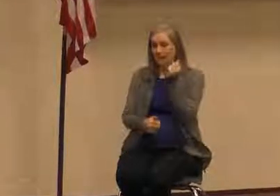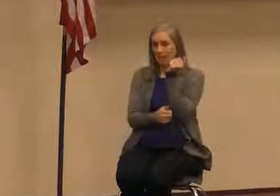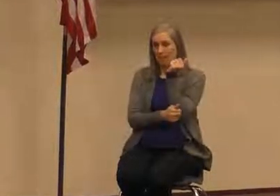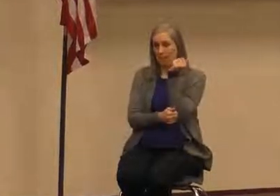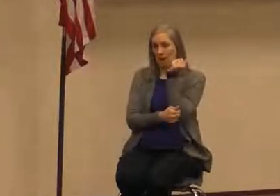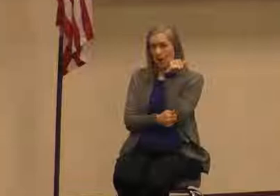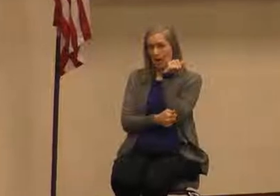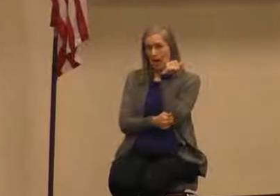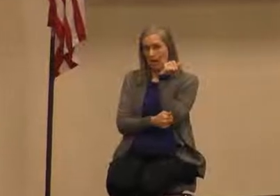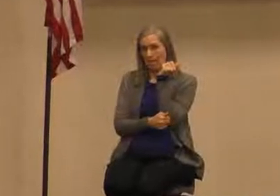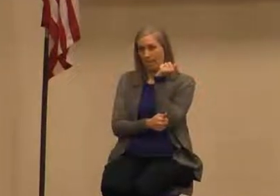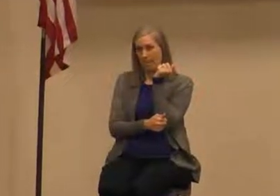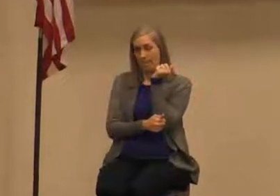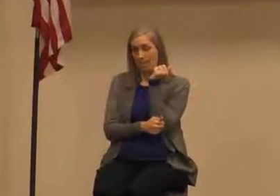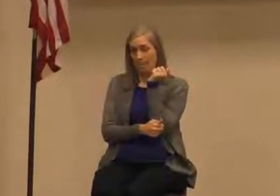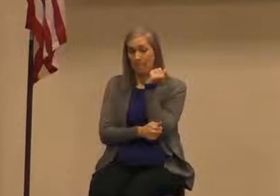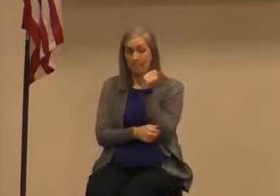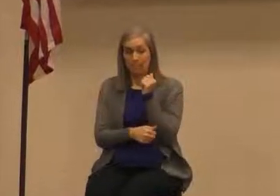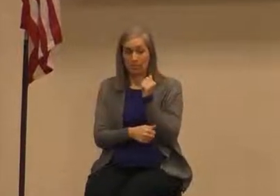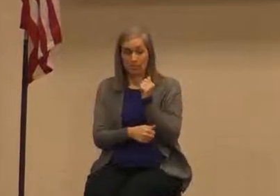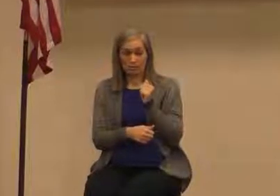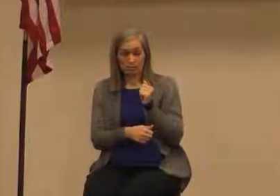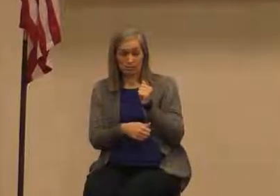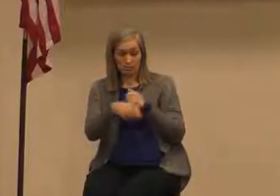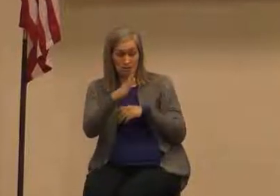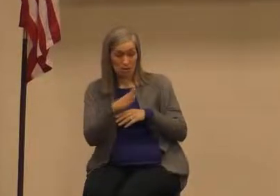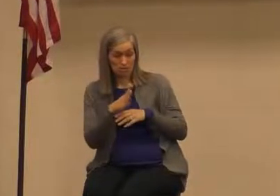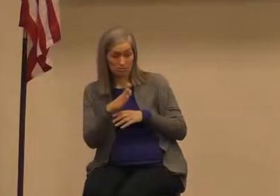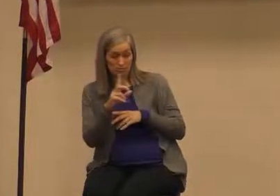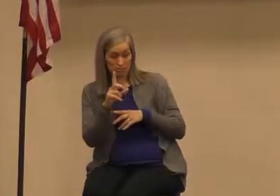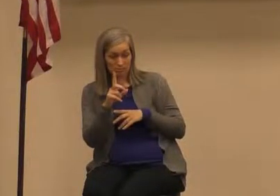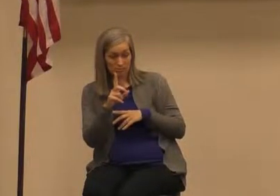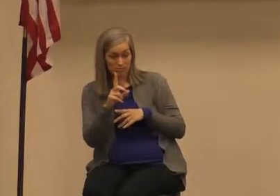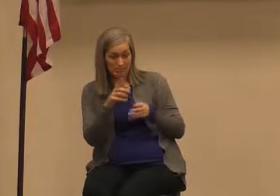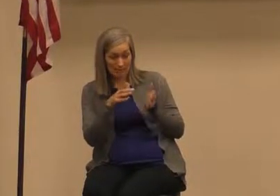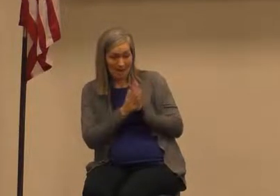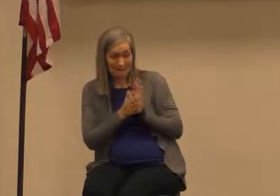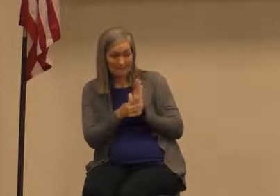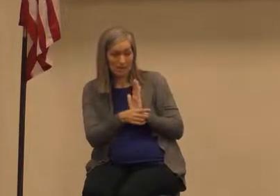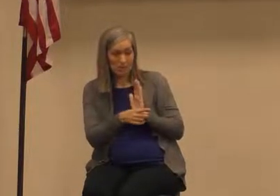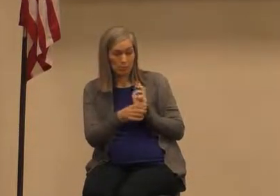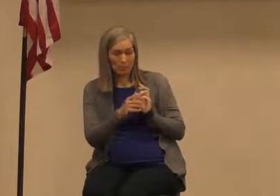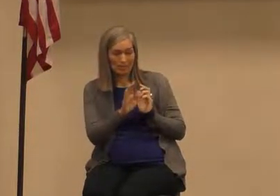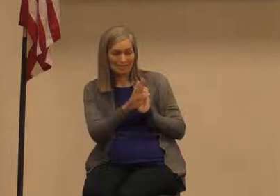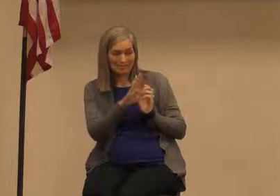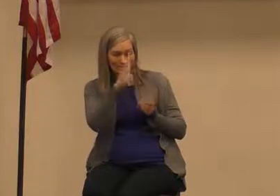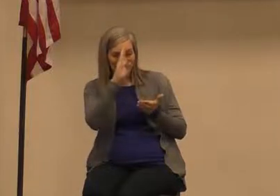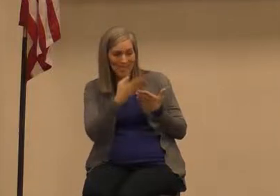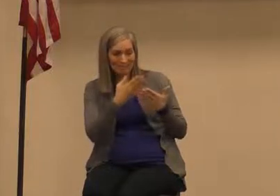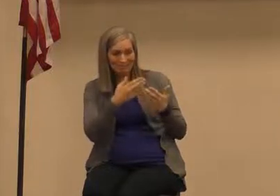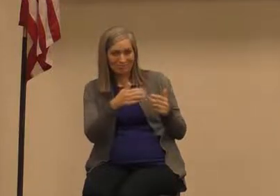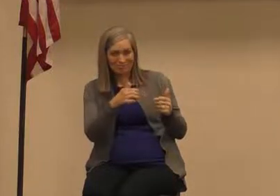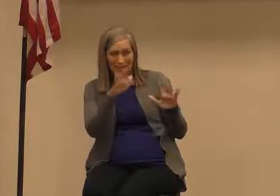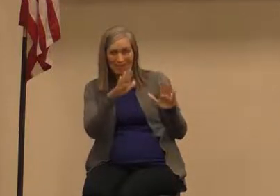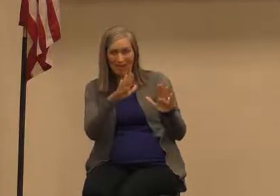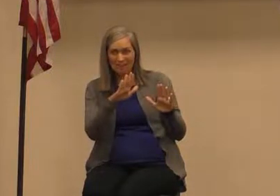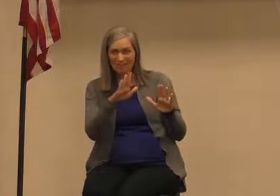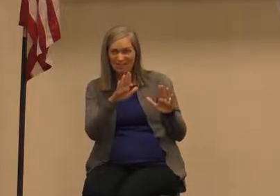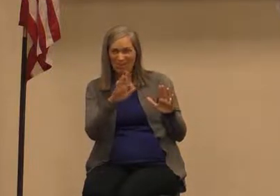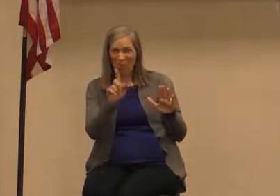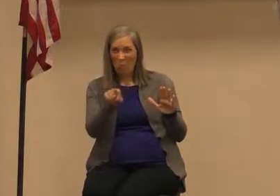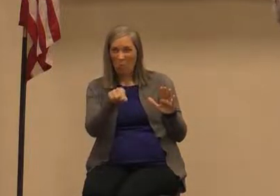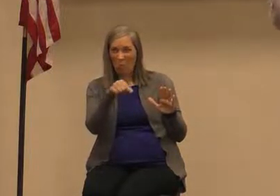he was called on to sacrifice his one and only son Isaac right and remember Isaac came after